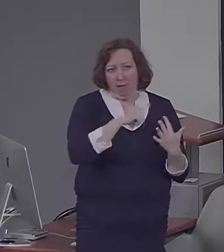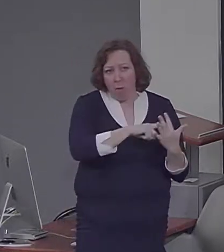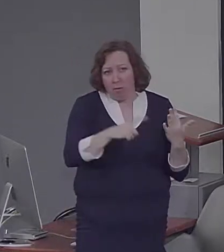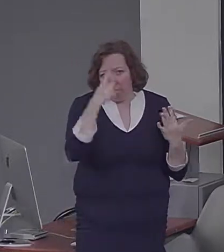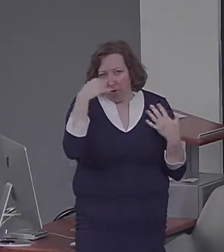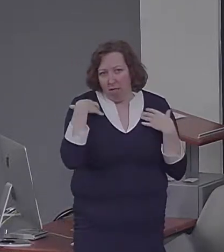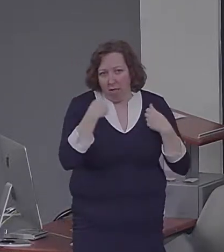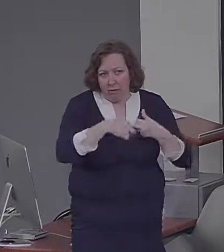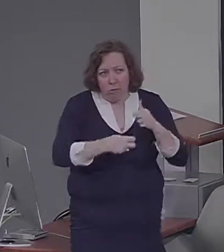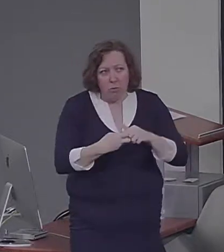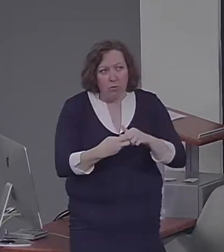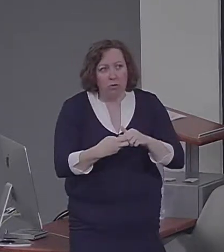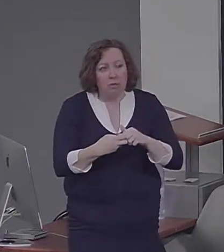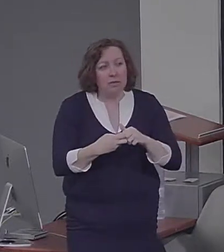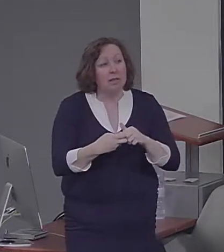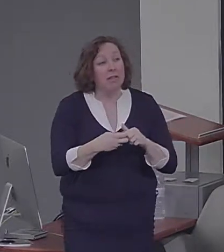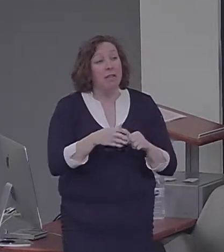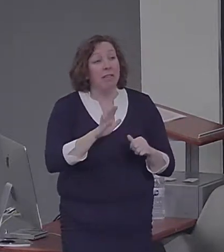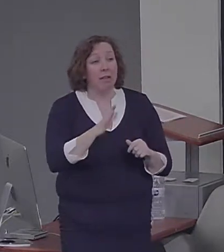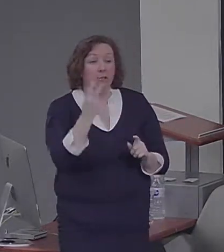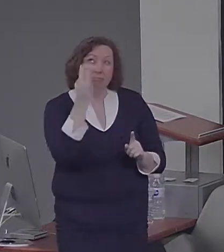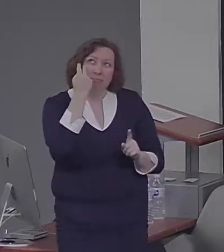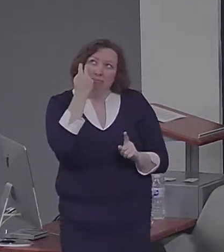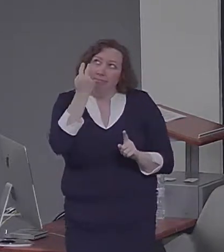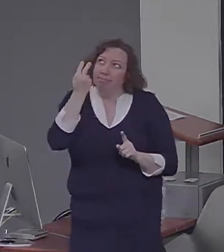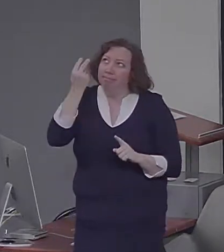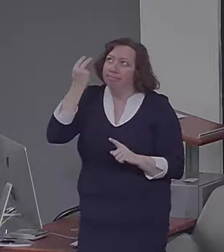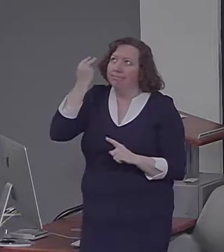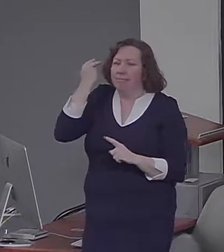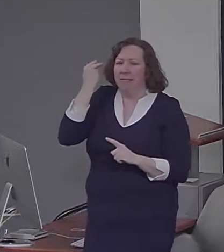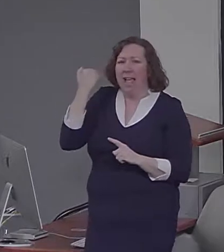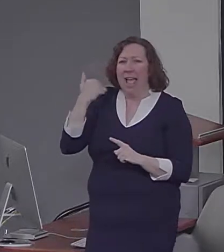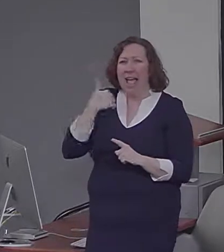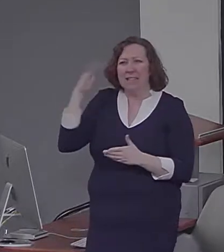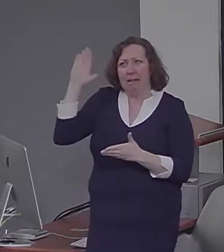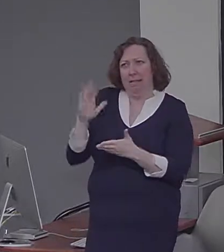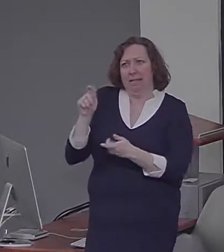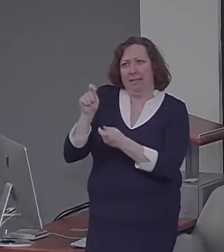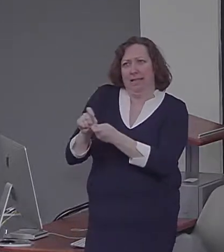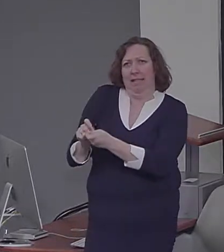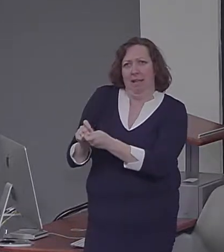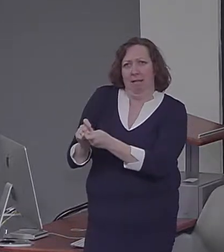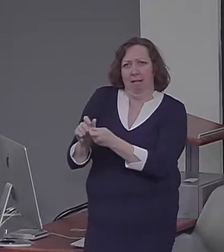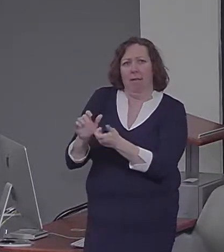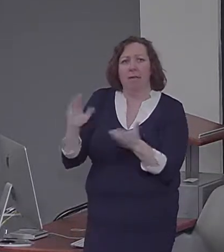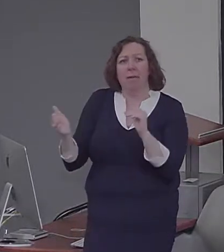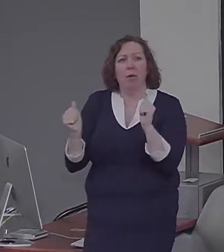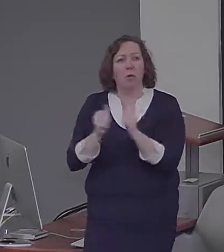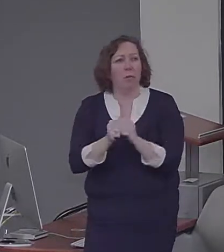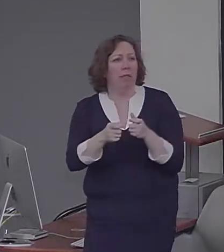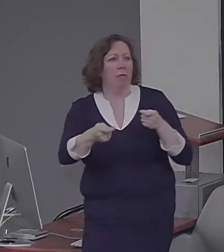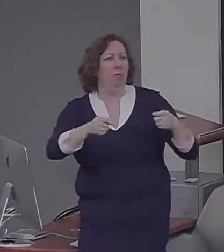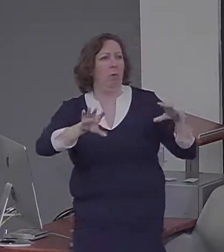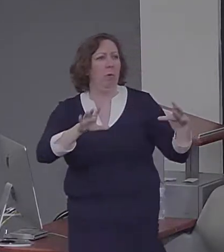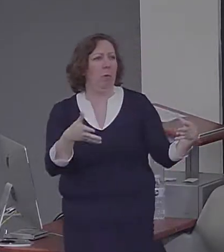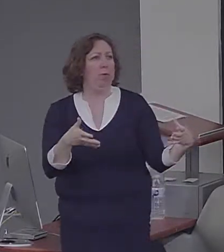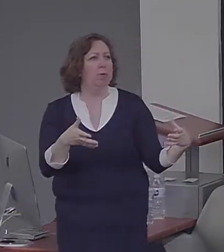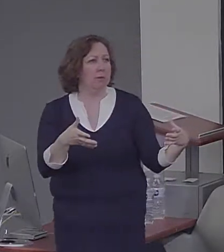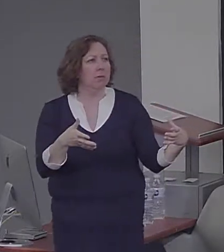recall their past with less episodic detail than do corresponding control groups. And what was shown in